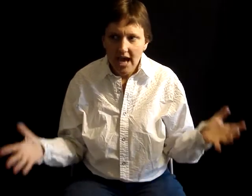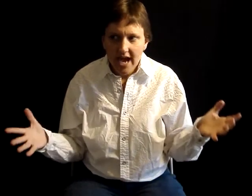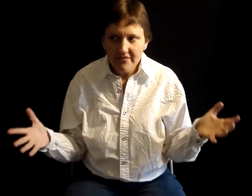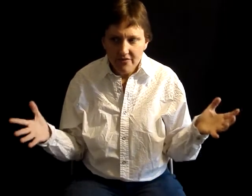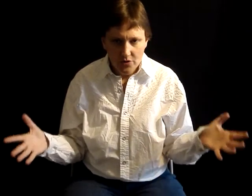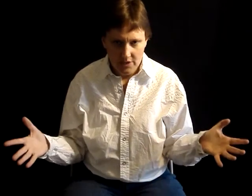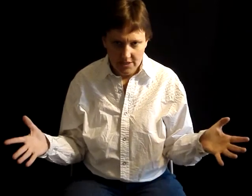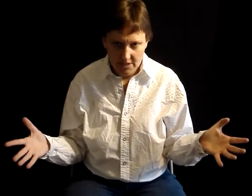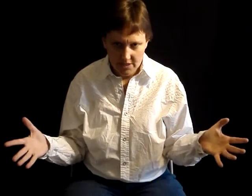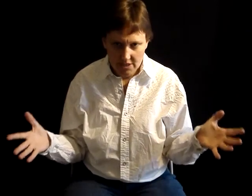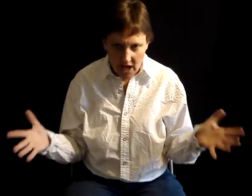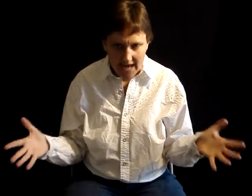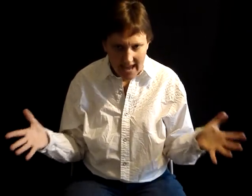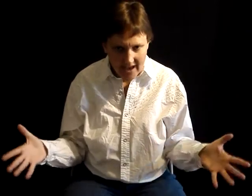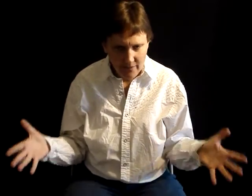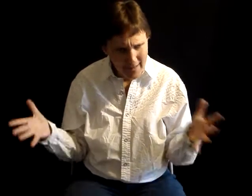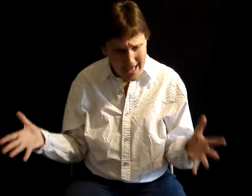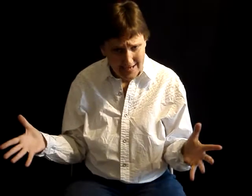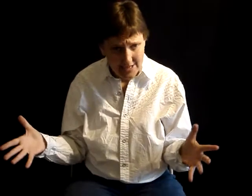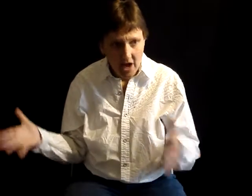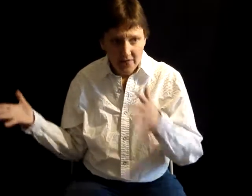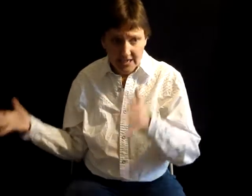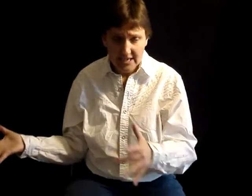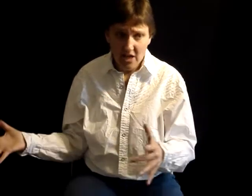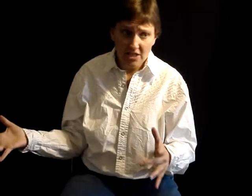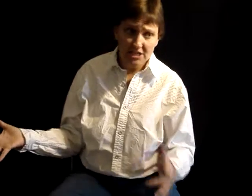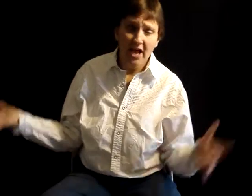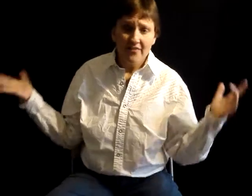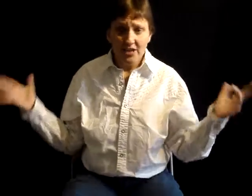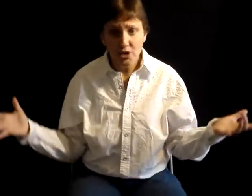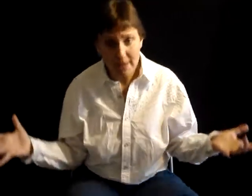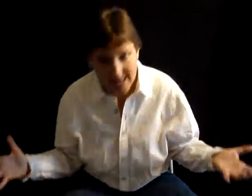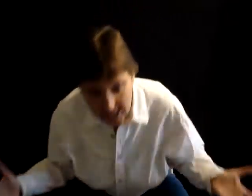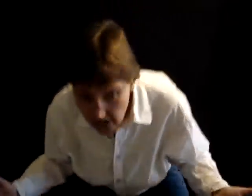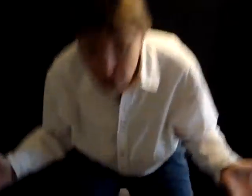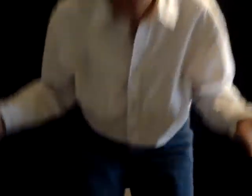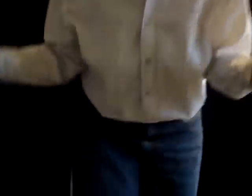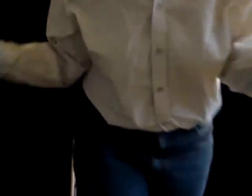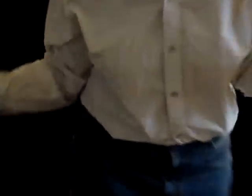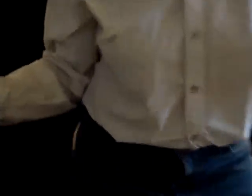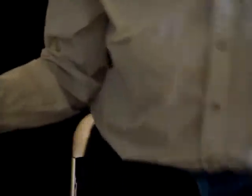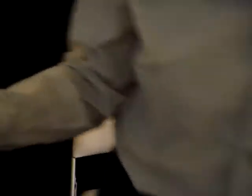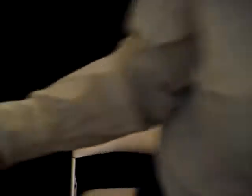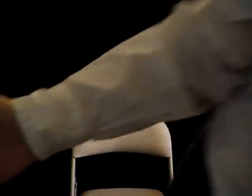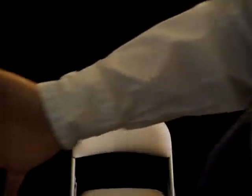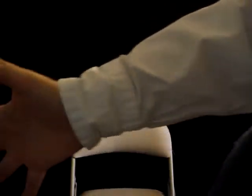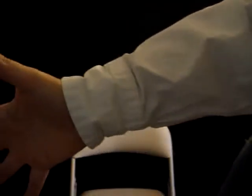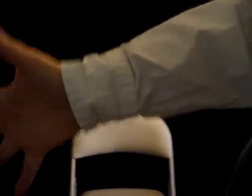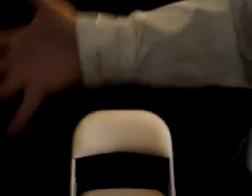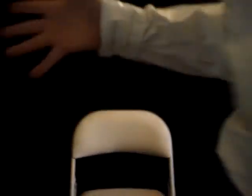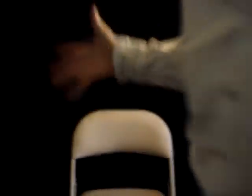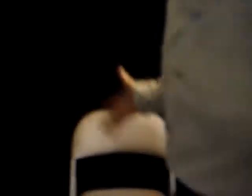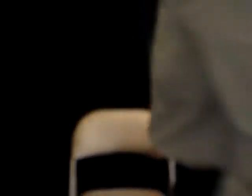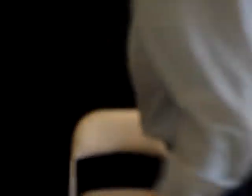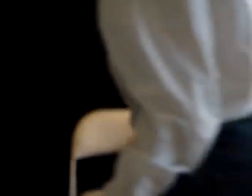I view it not have a patent on the technology that you're making hundreds of billions of dollars on every single year?